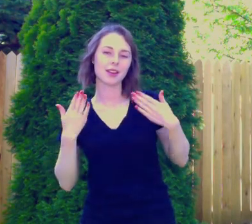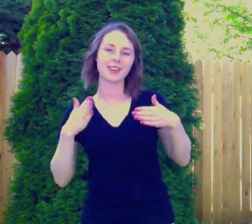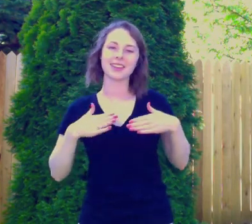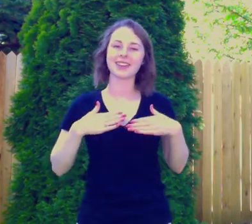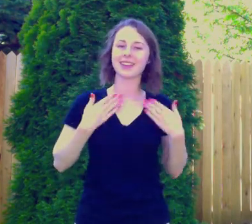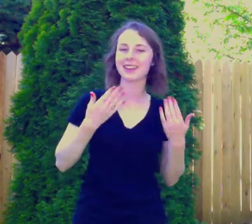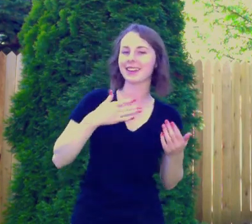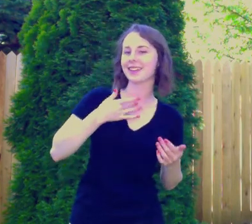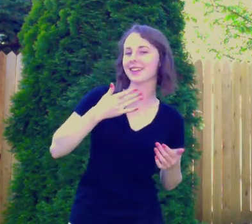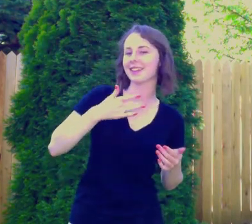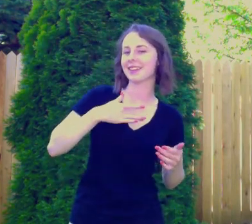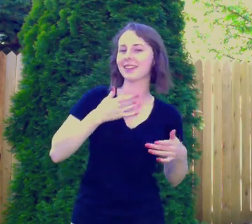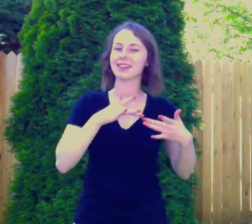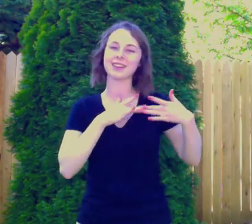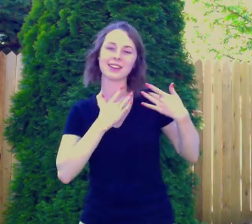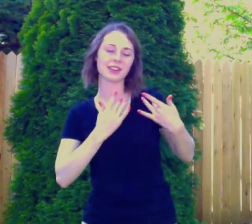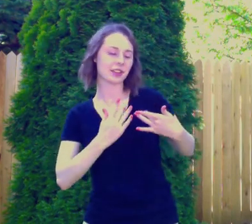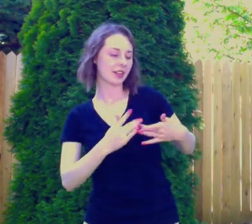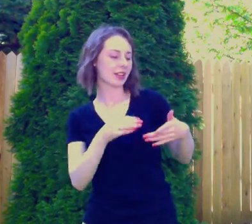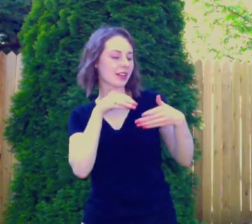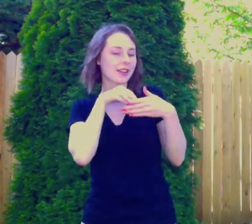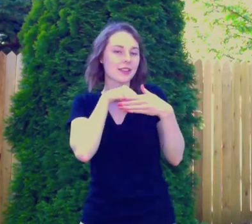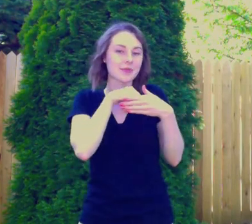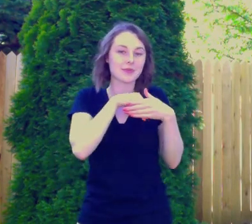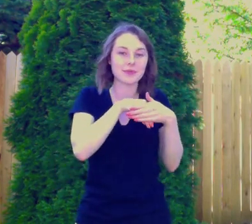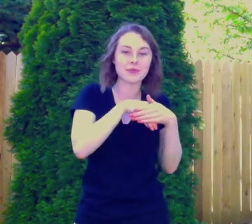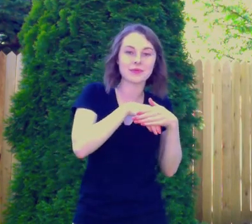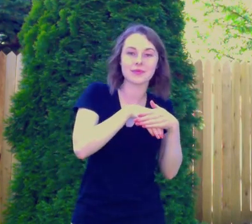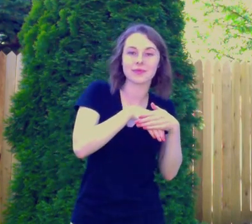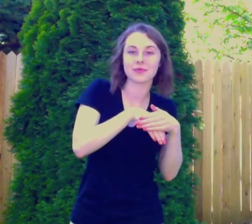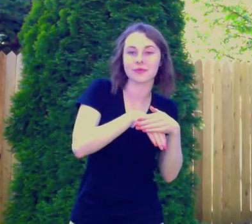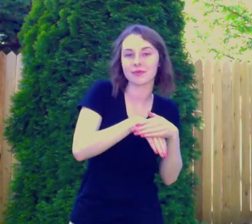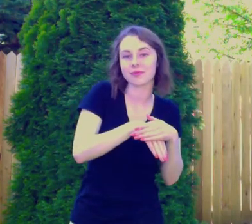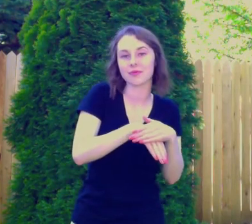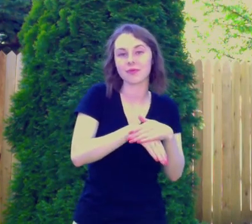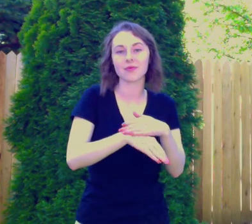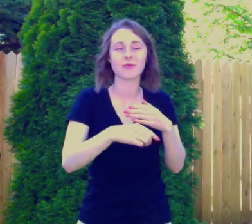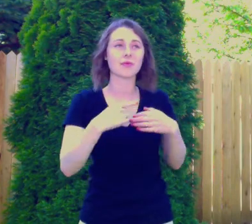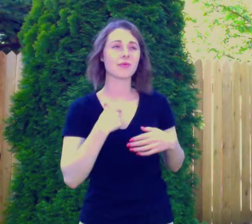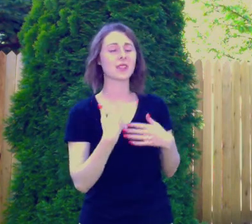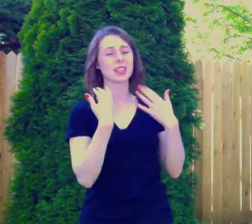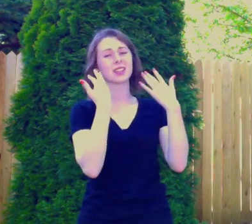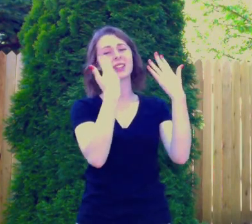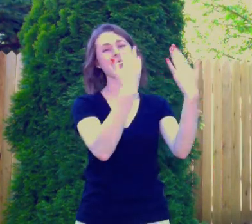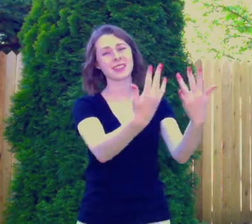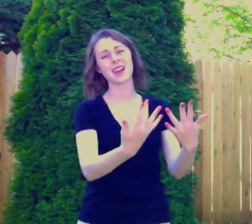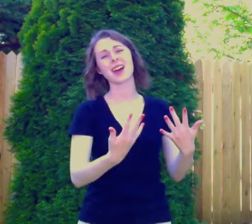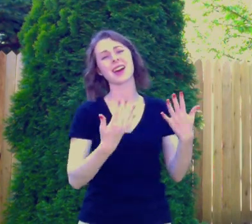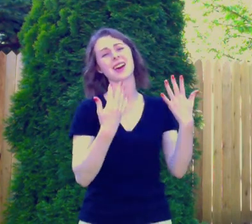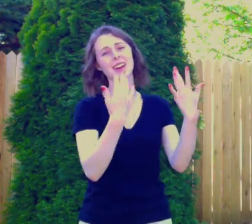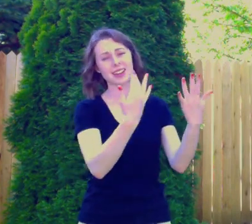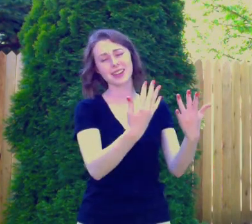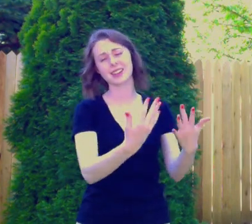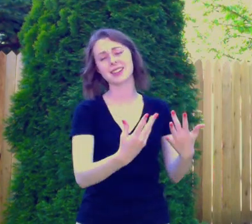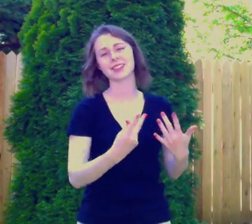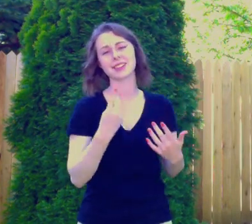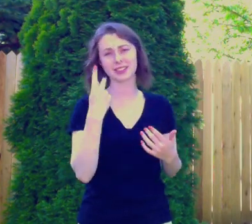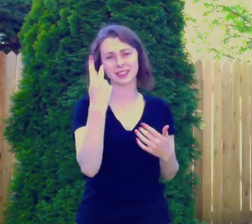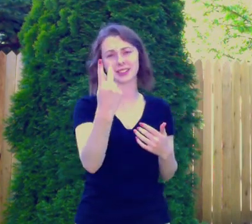feeling I've got inside I just can't wait to